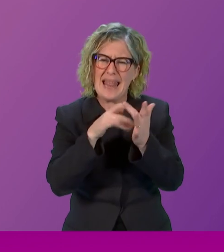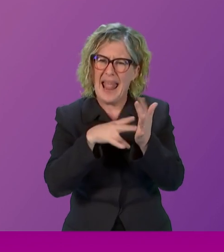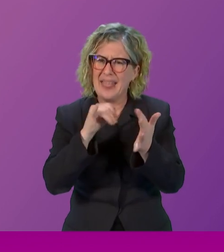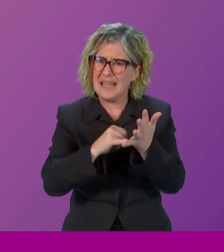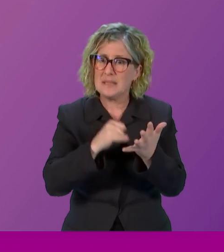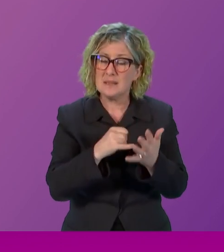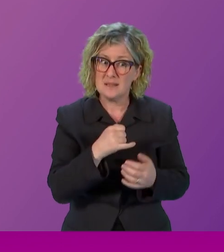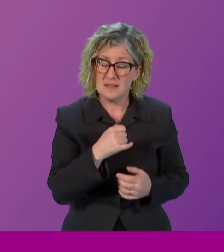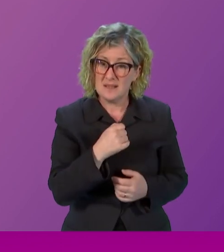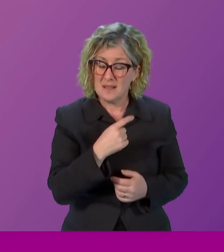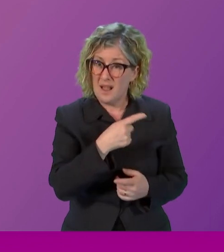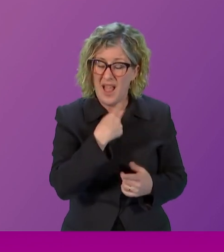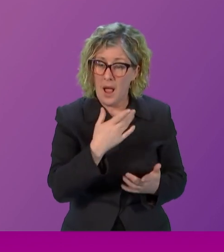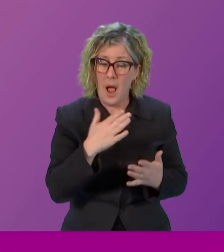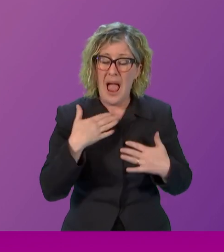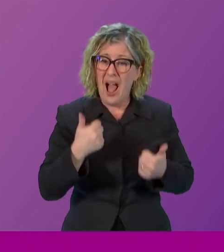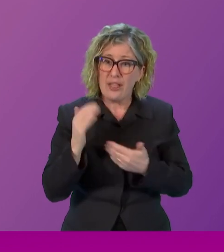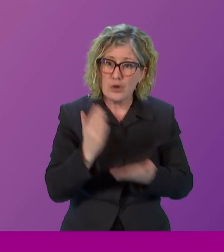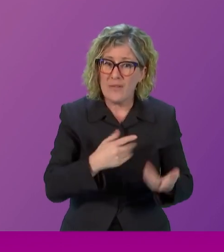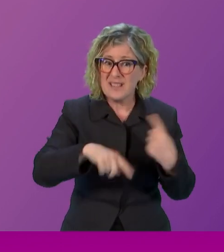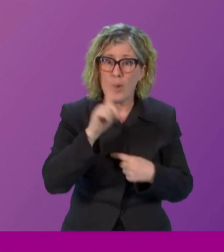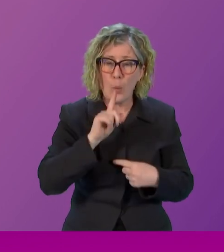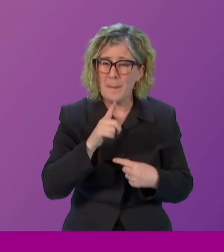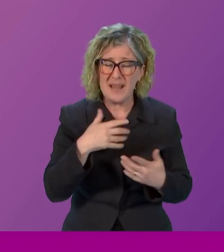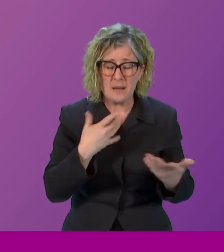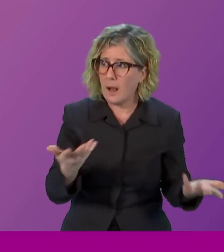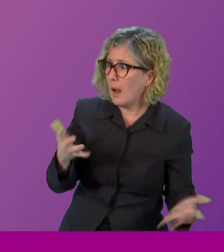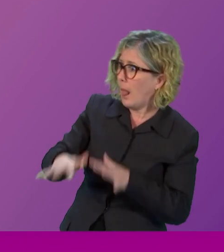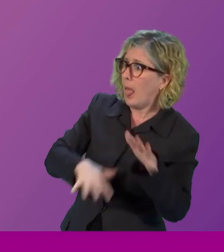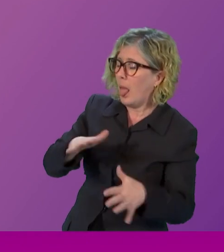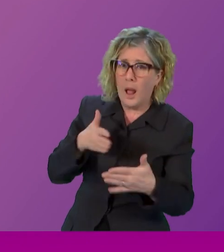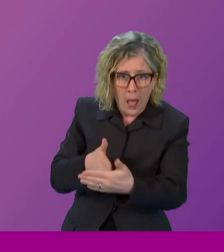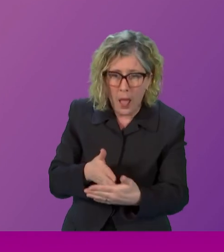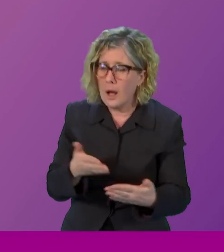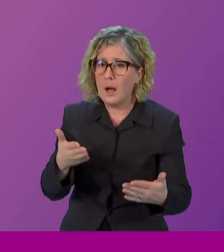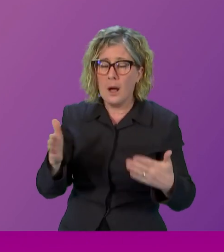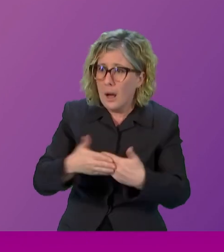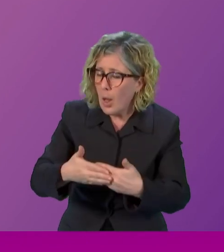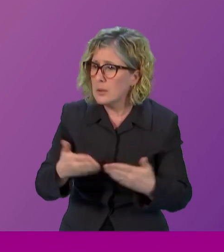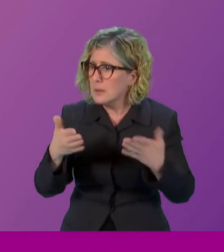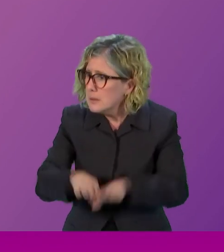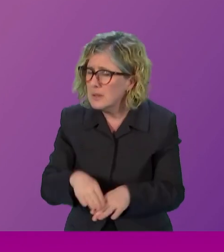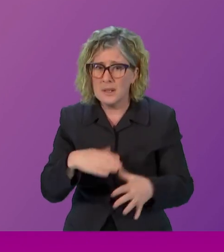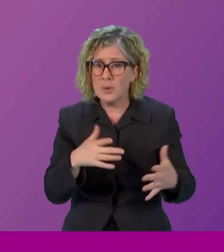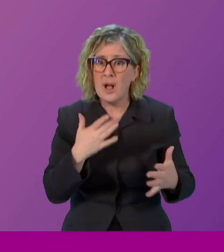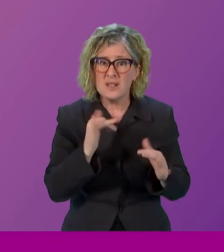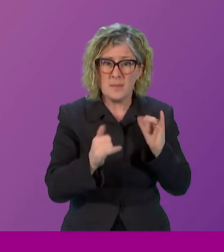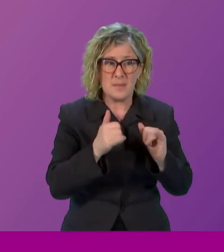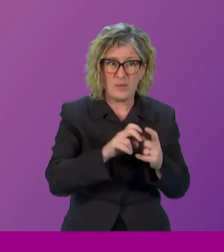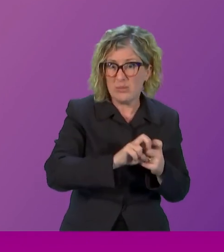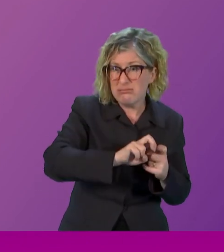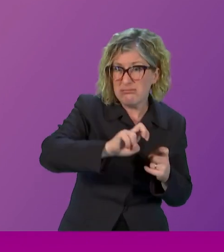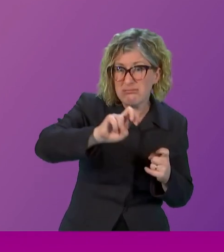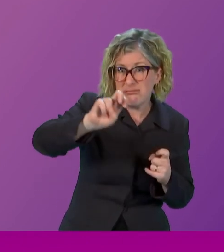health services, the centralisation of maternity to Inverness. So women have to travel the equivalent of, if you lived in Edinburgh,